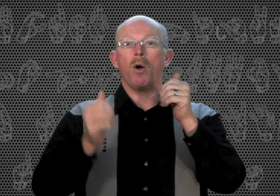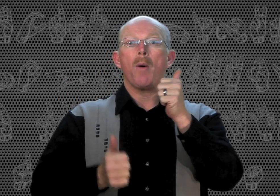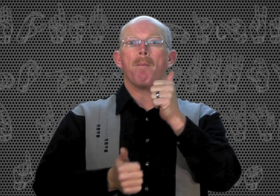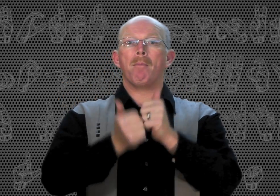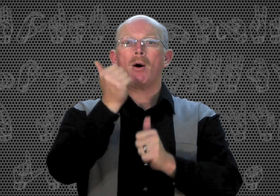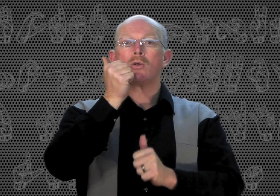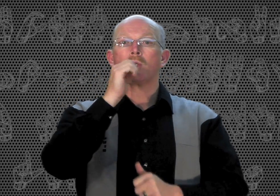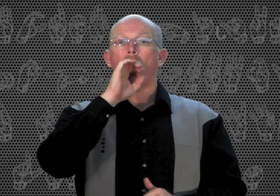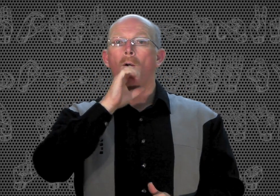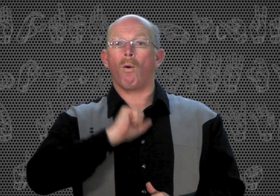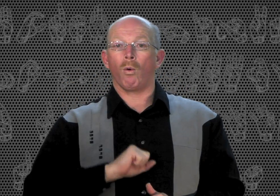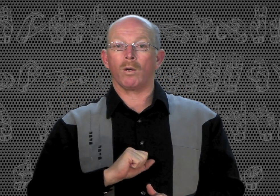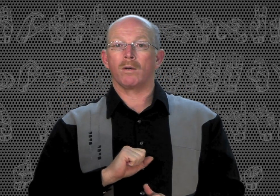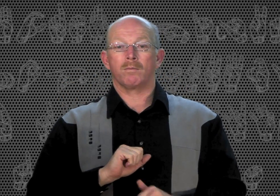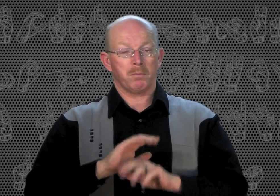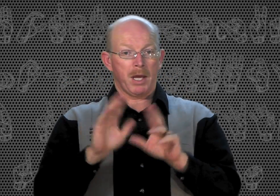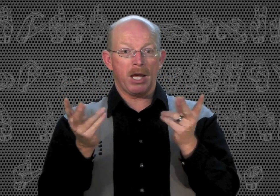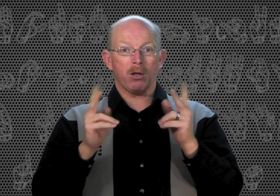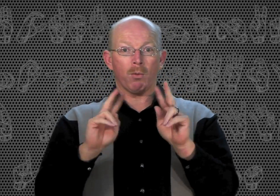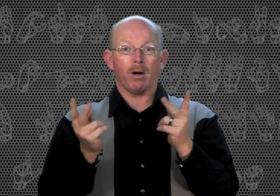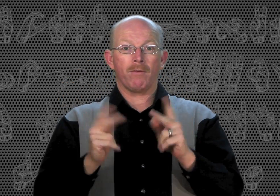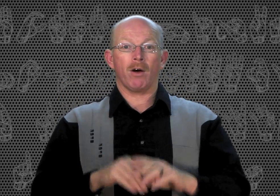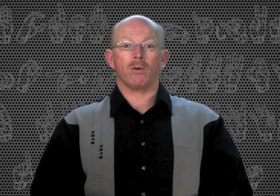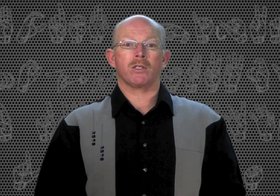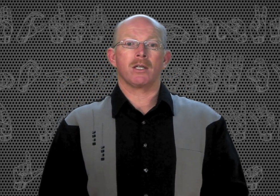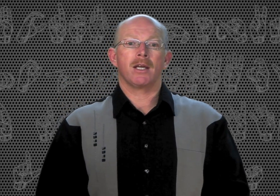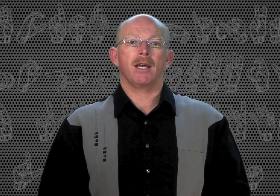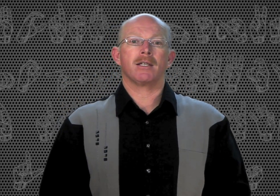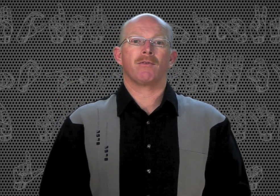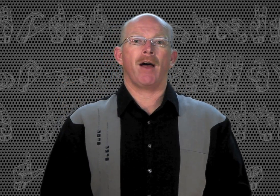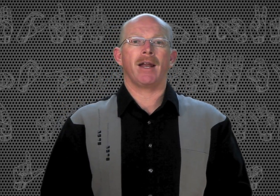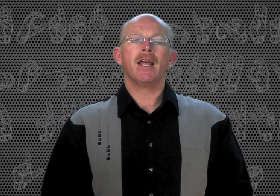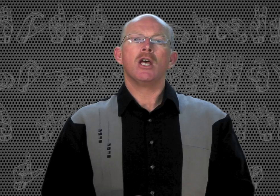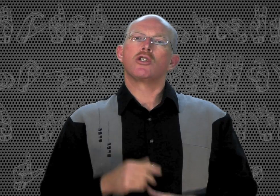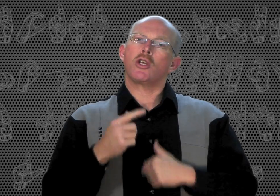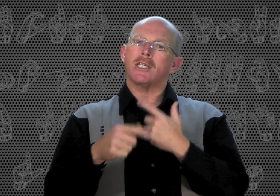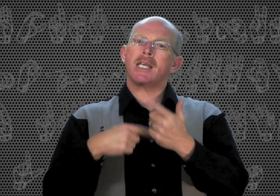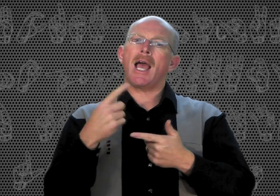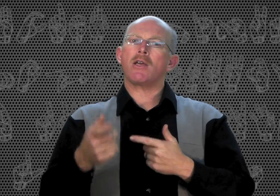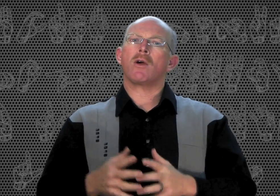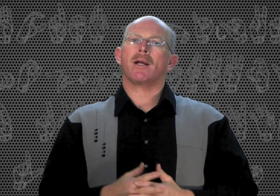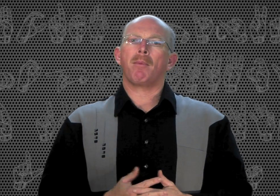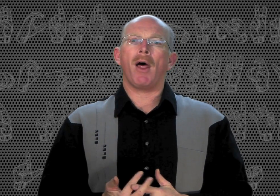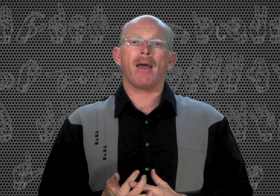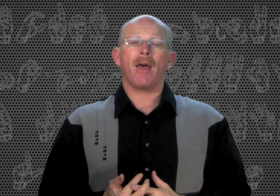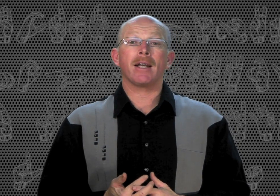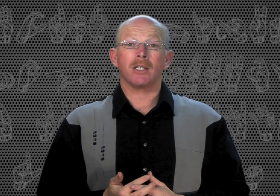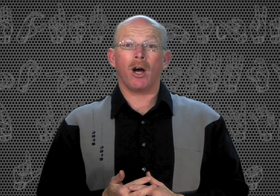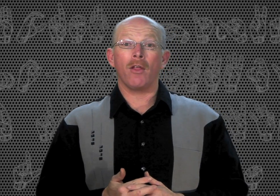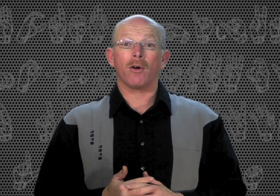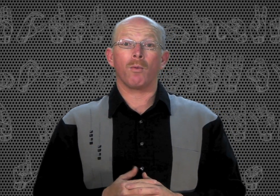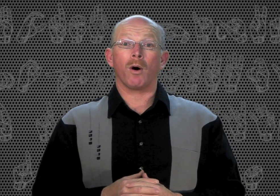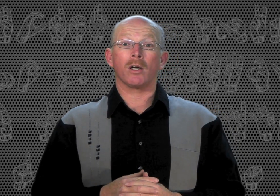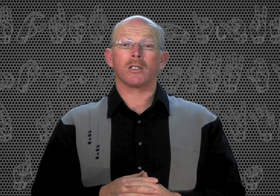most old. Either one of those is fine. So you see how you can apply that to other words,